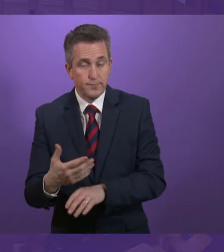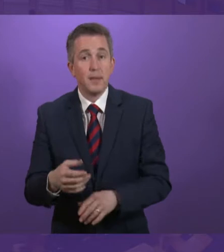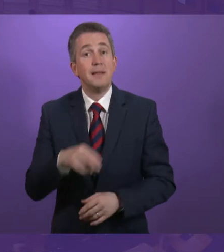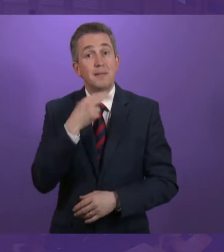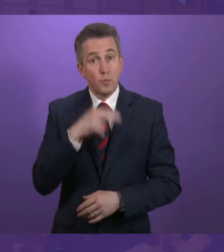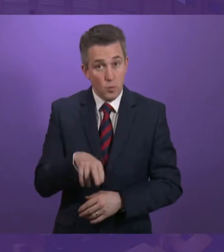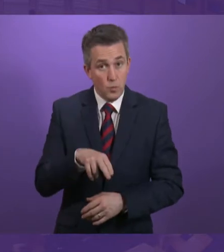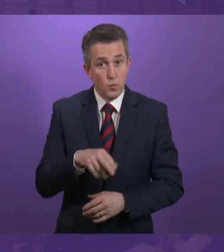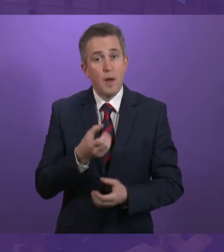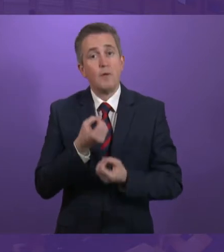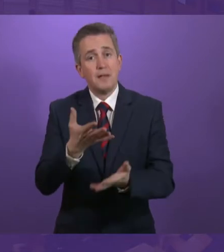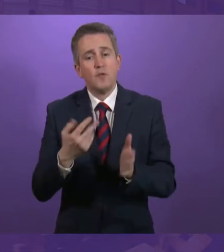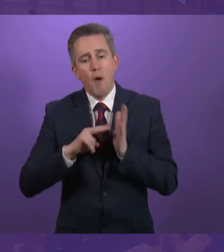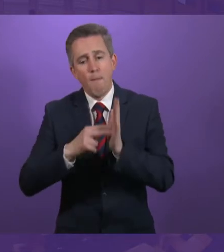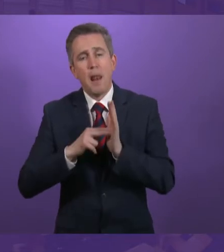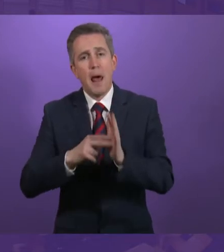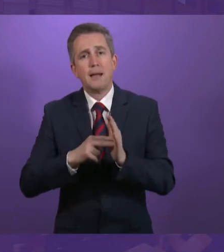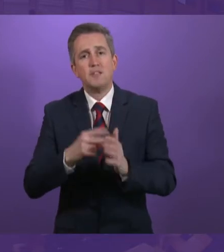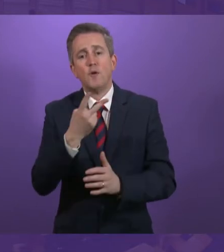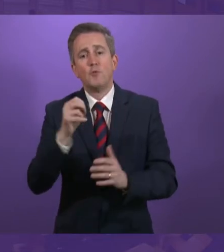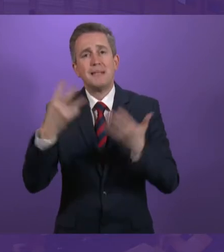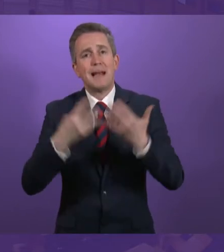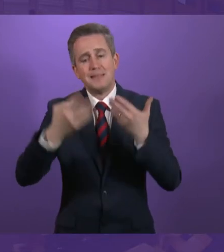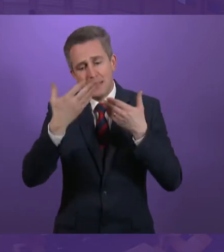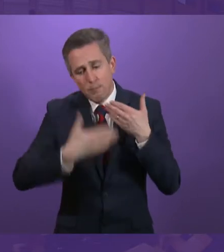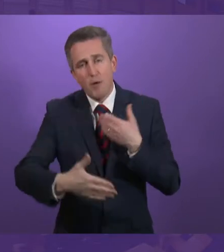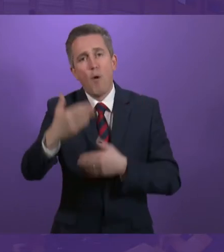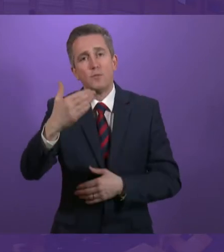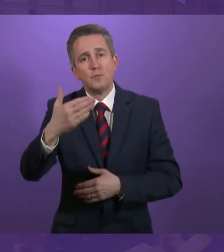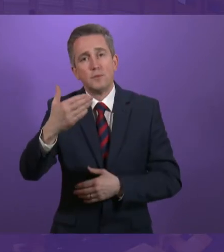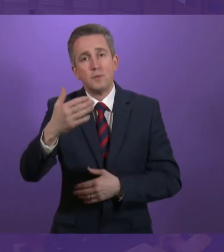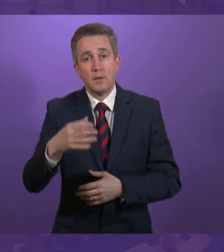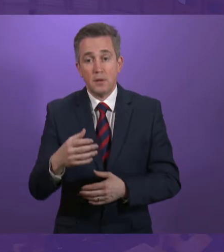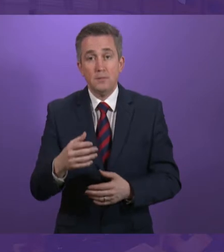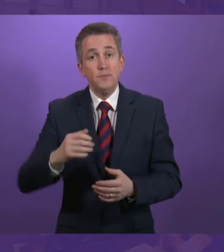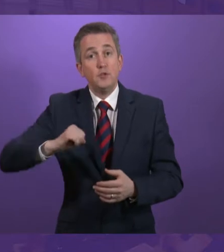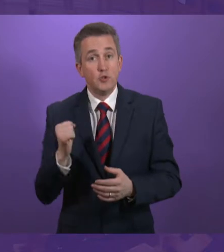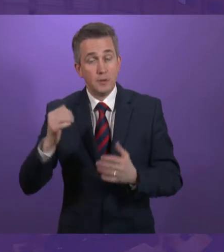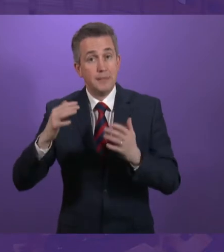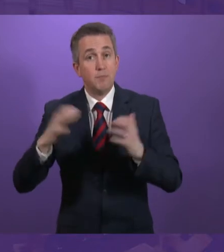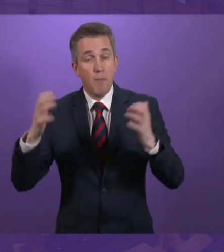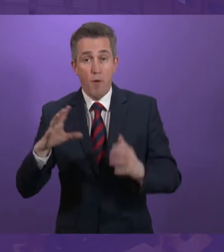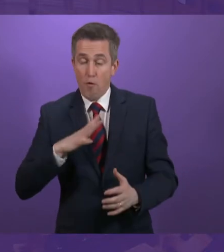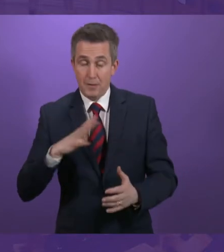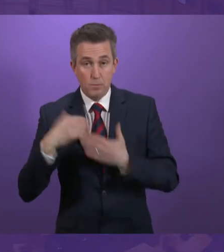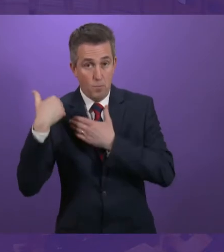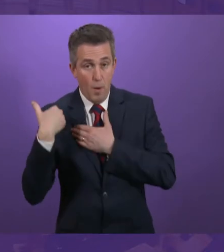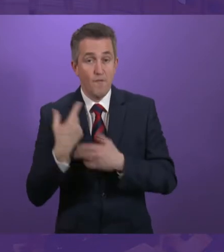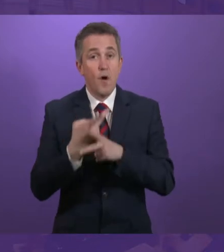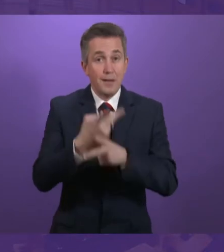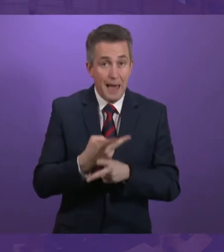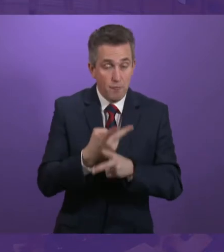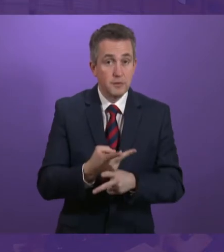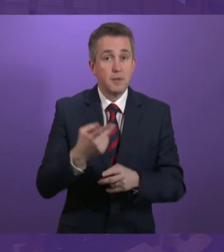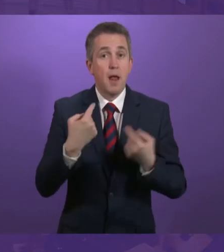out our plans beyond 2019. We have already taken responsibility for Carers Benefits, our Carers Allowance and Carers Allowance